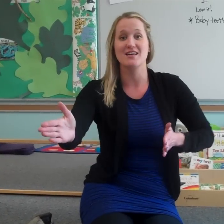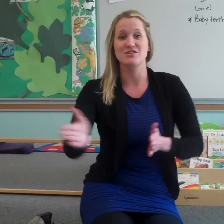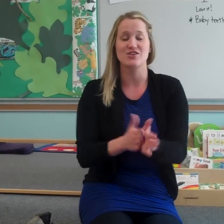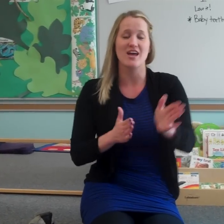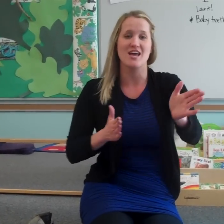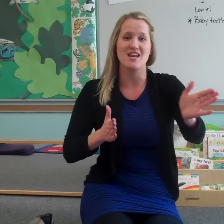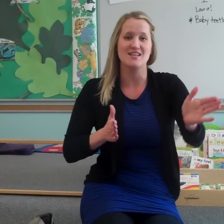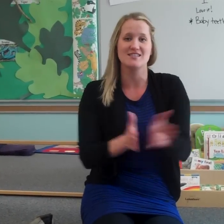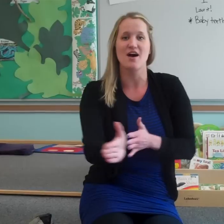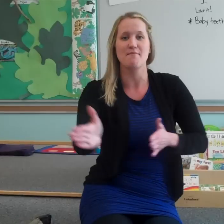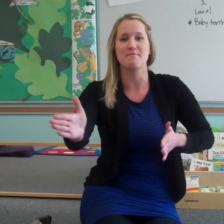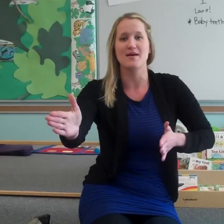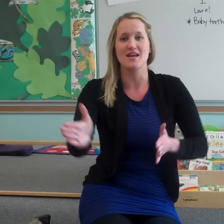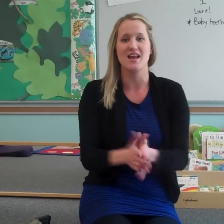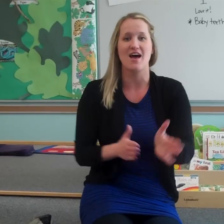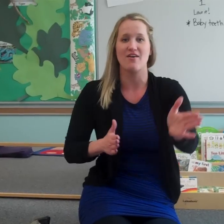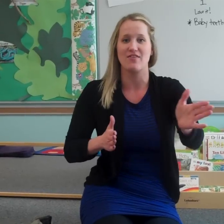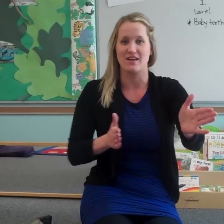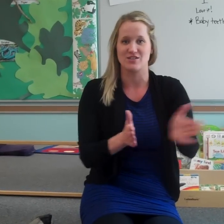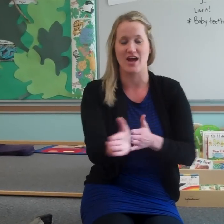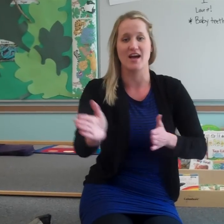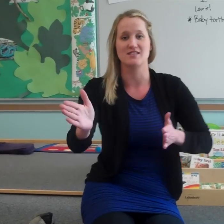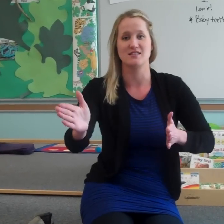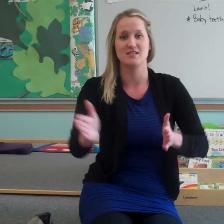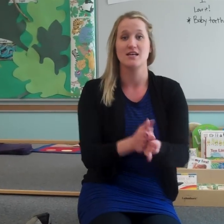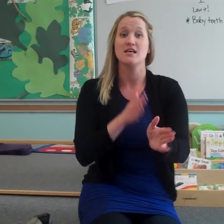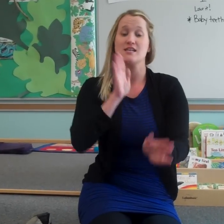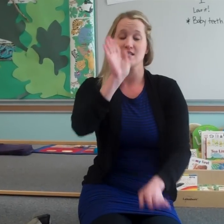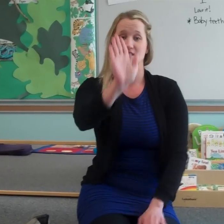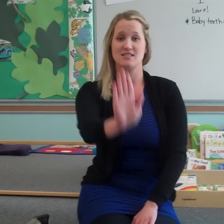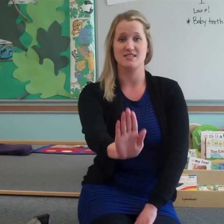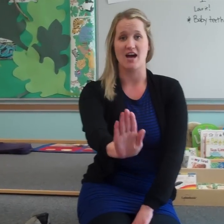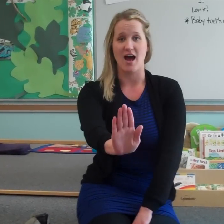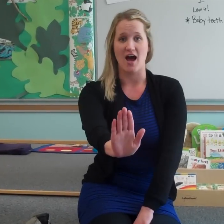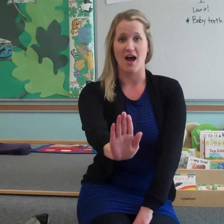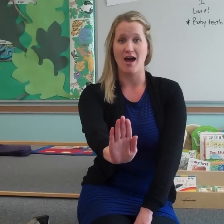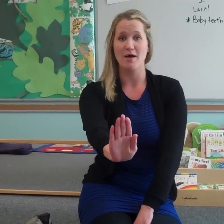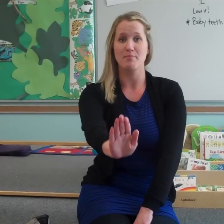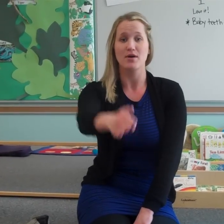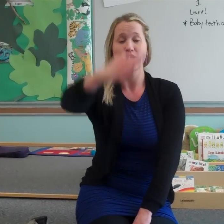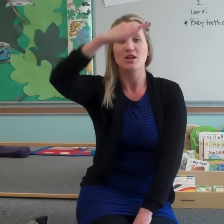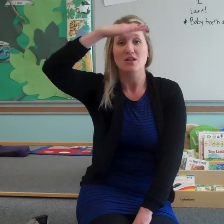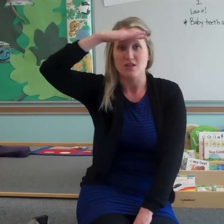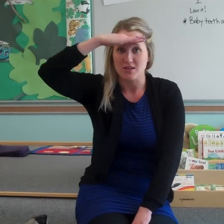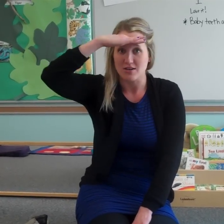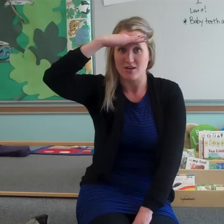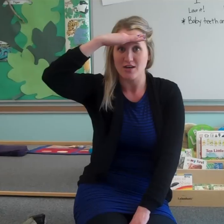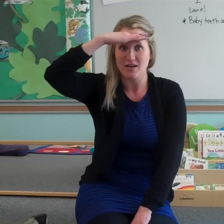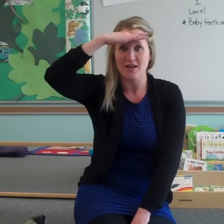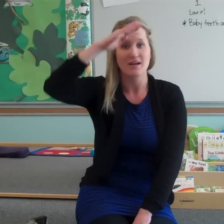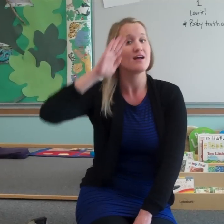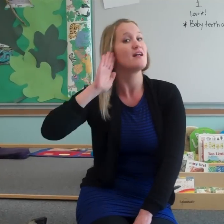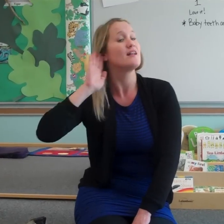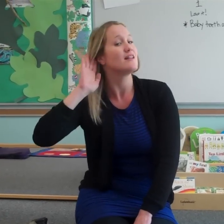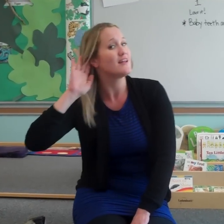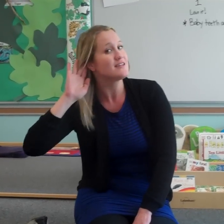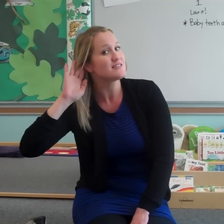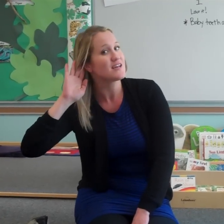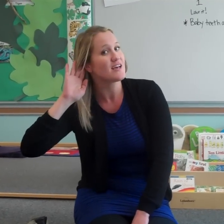train is coming down the tracks. Stop, look, listen.